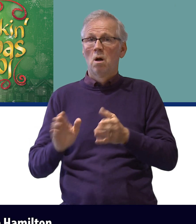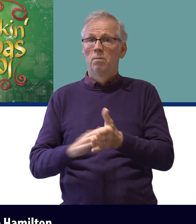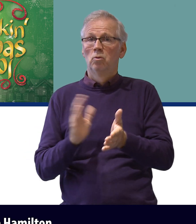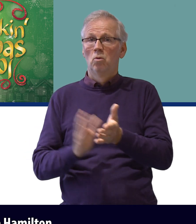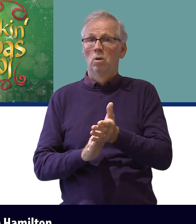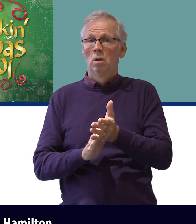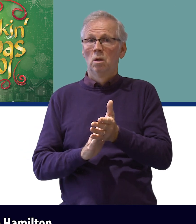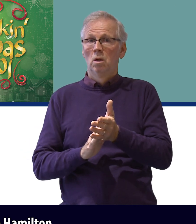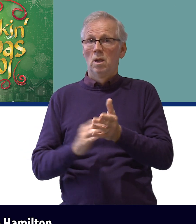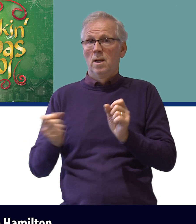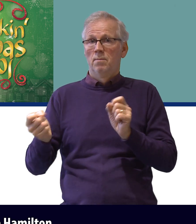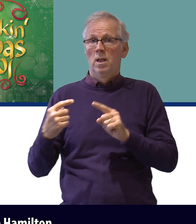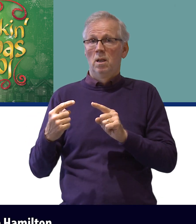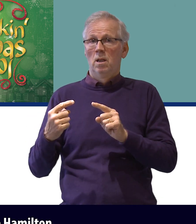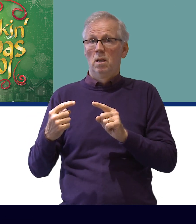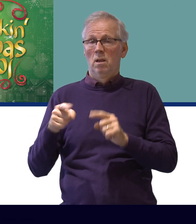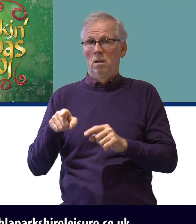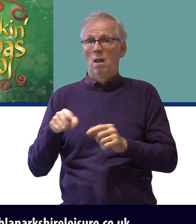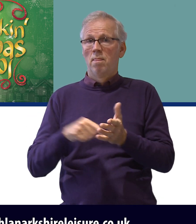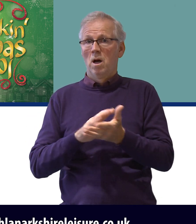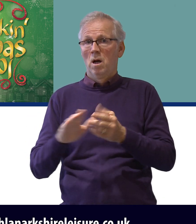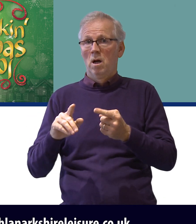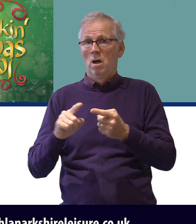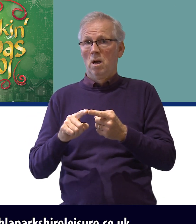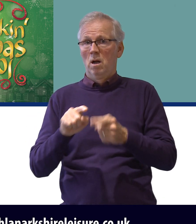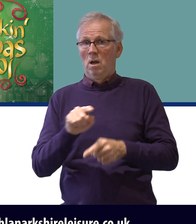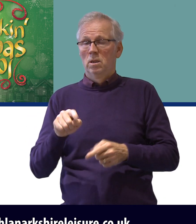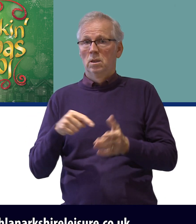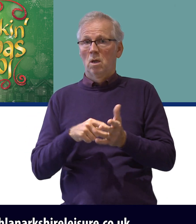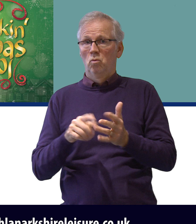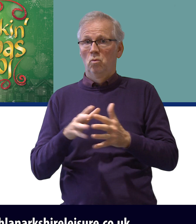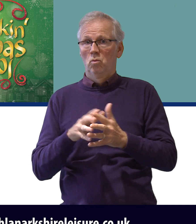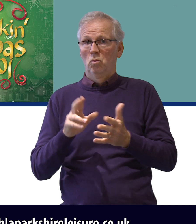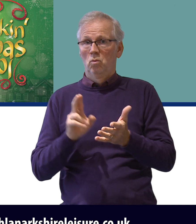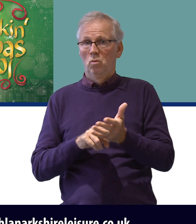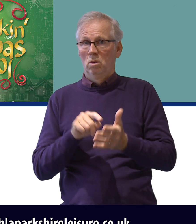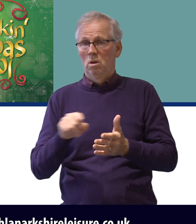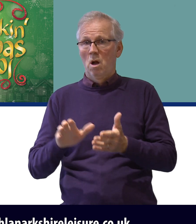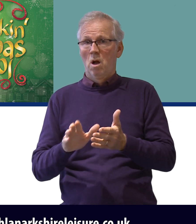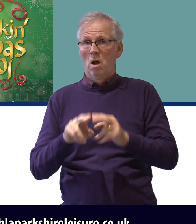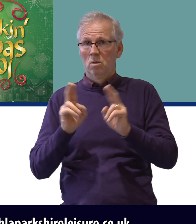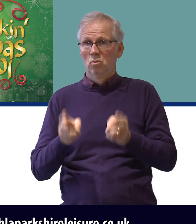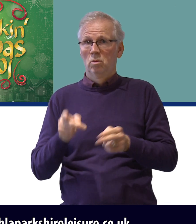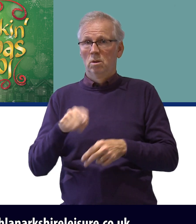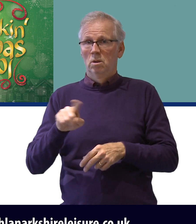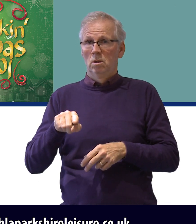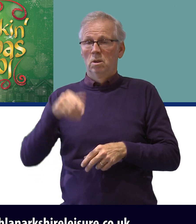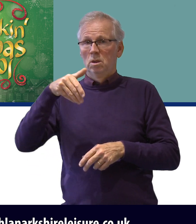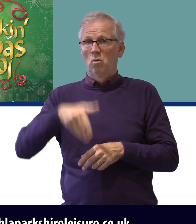The Townhouse Hamilton The the underscore town underscore house at